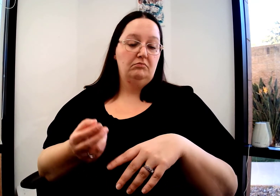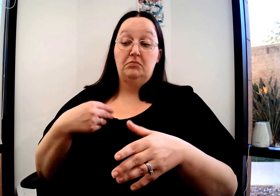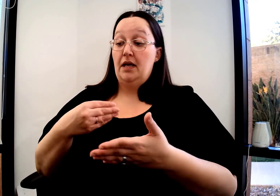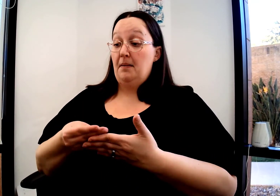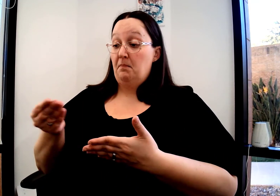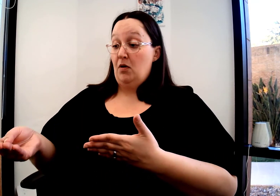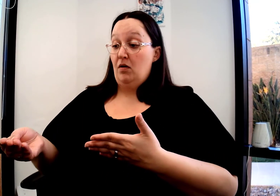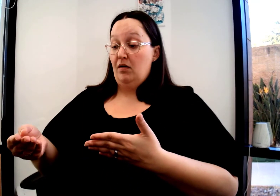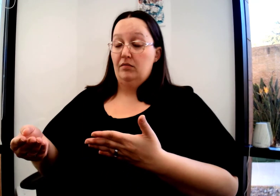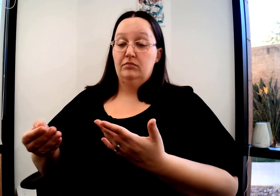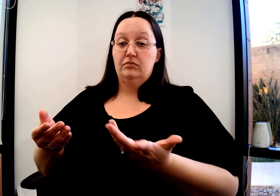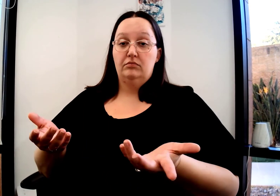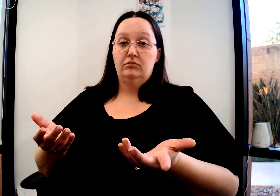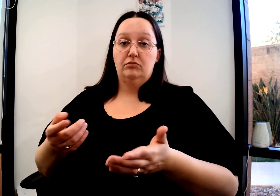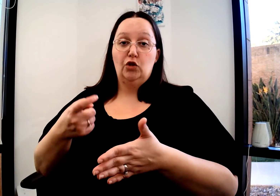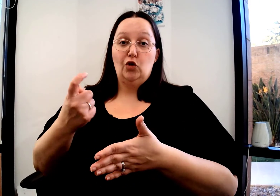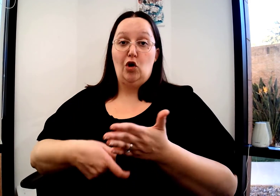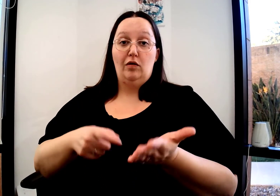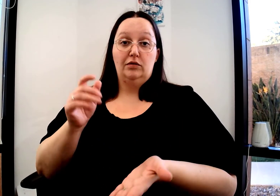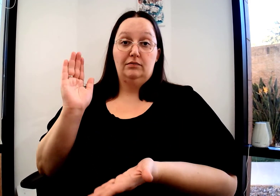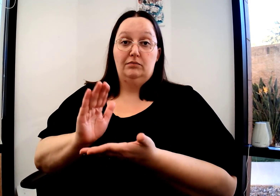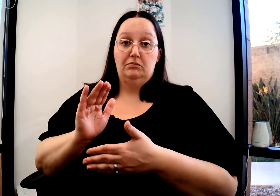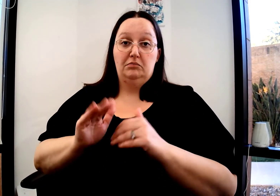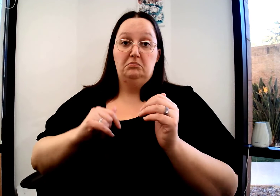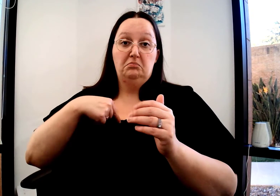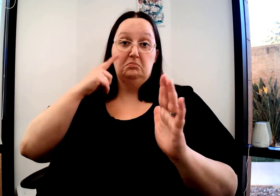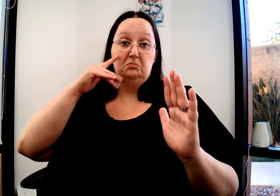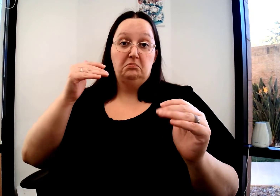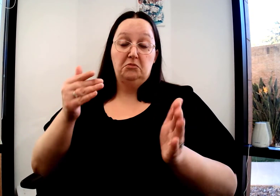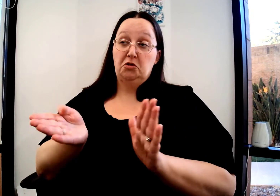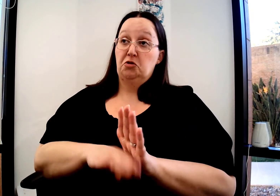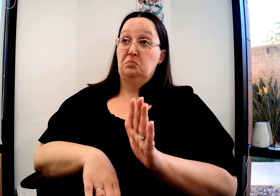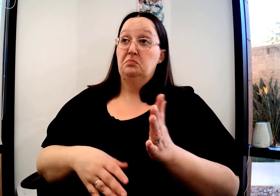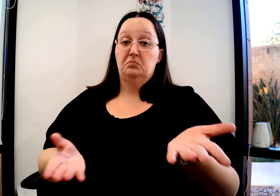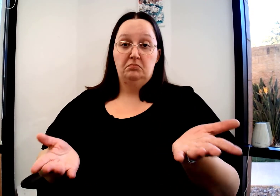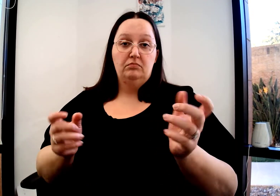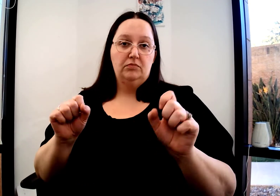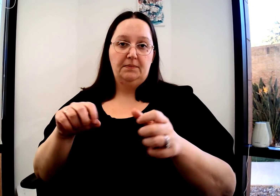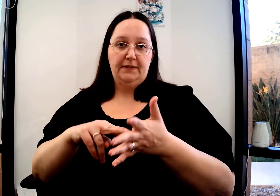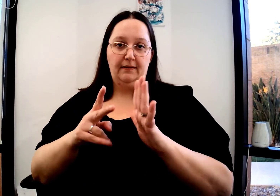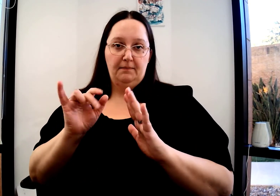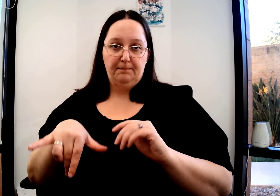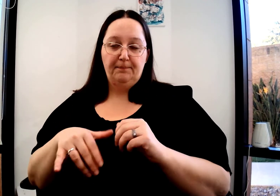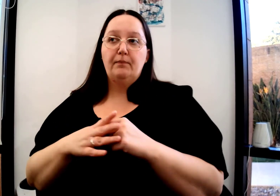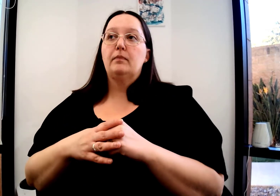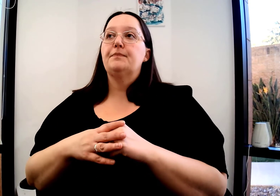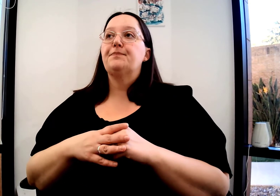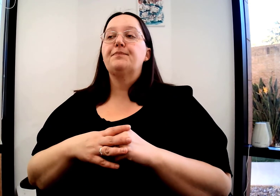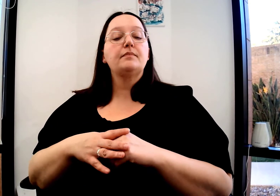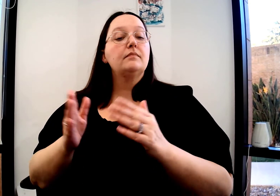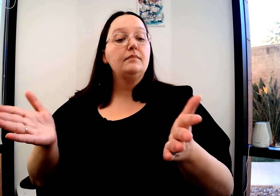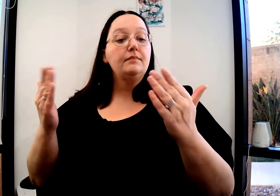Cheap, when you brush it without that negative facial expression, means that you got a discount. You paid less than you expected, right? It was cheap.